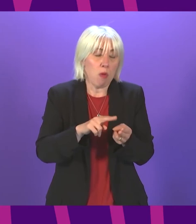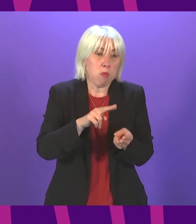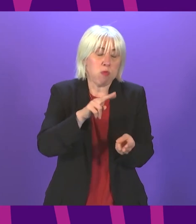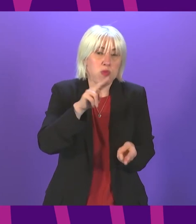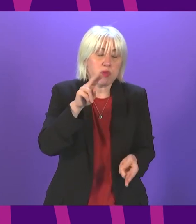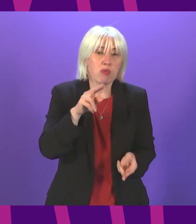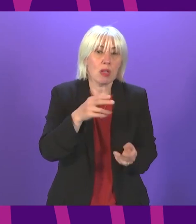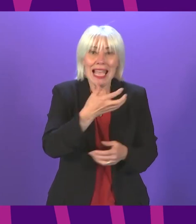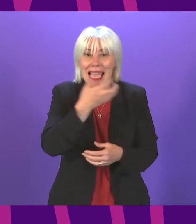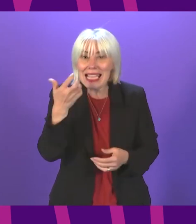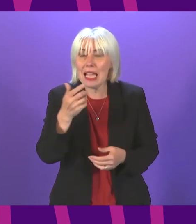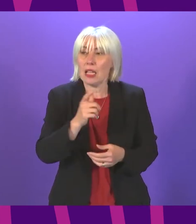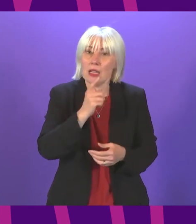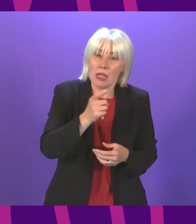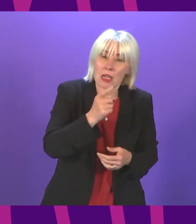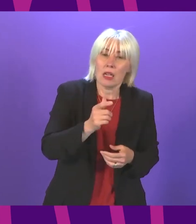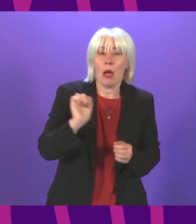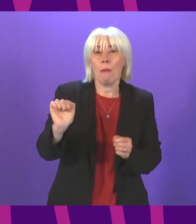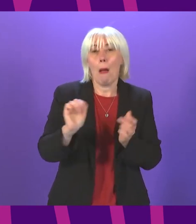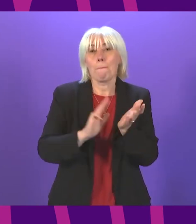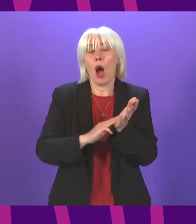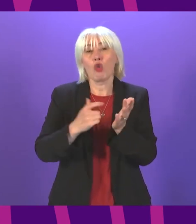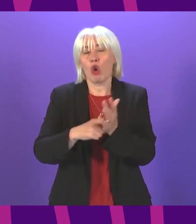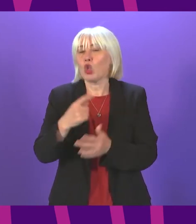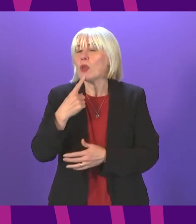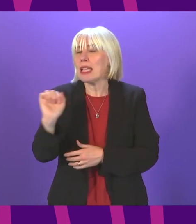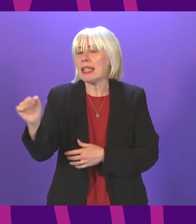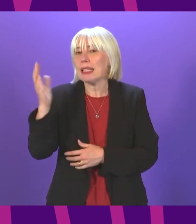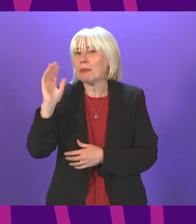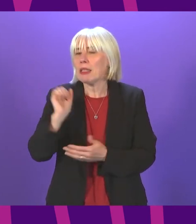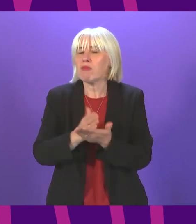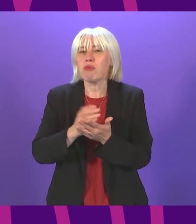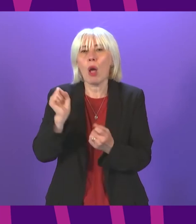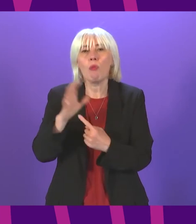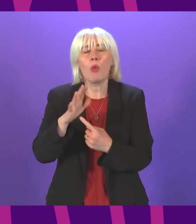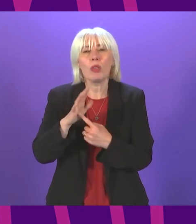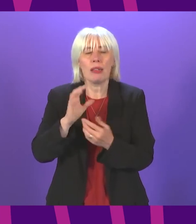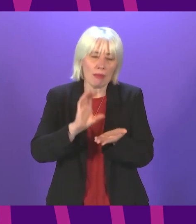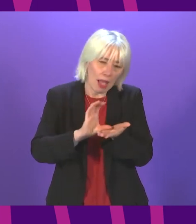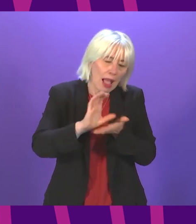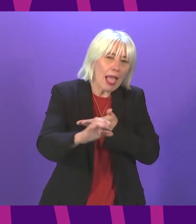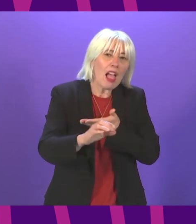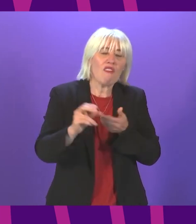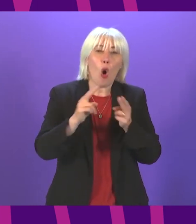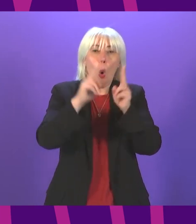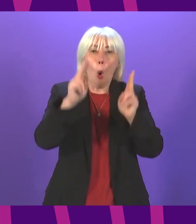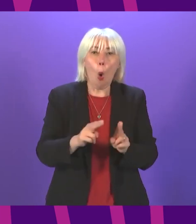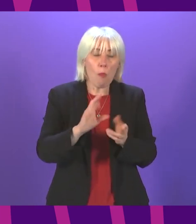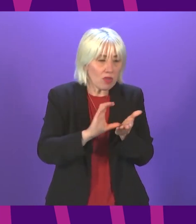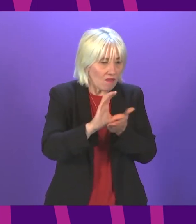and Mark Ruskell I think made some very important points in his speech about the importance of investing in existing homes but it needs to be